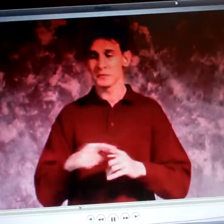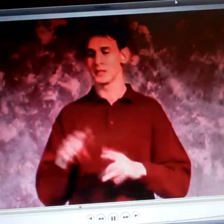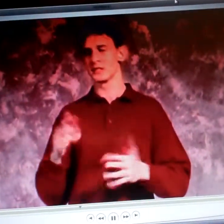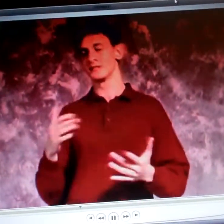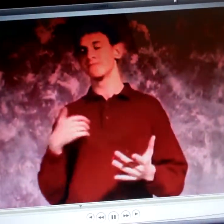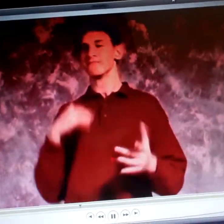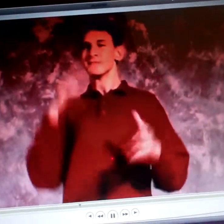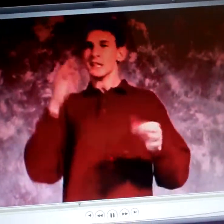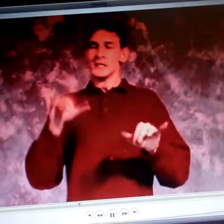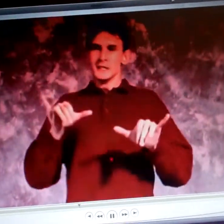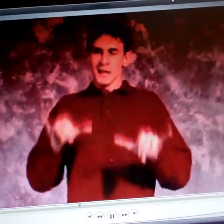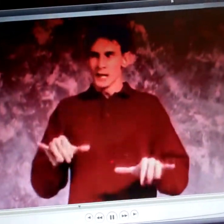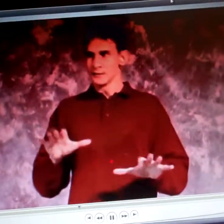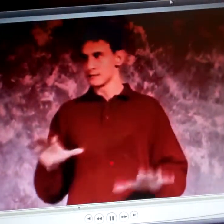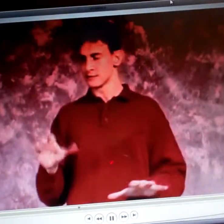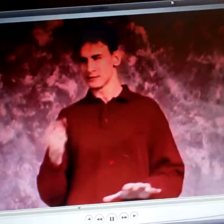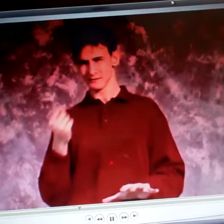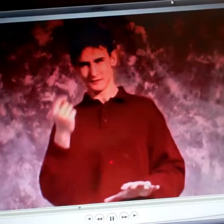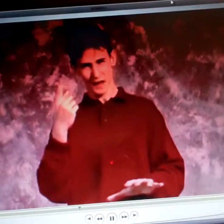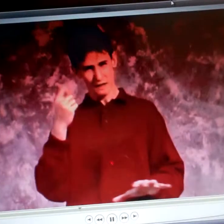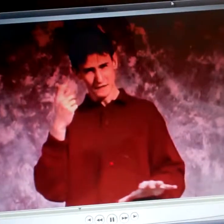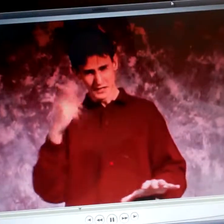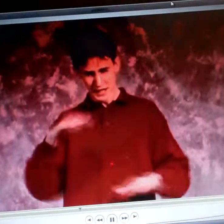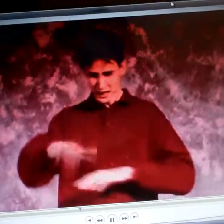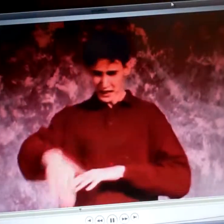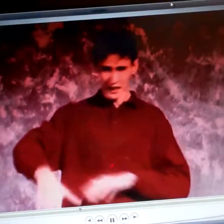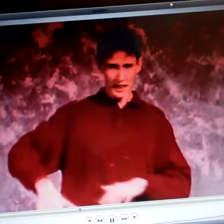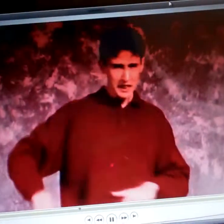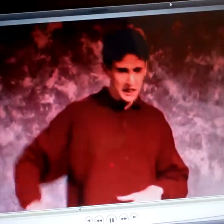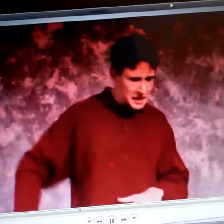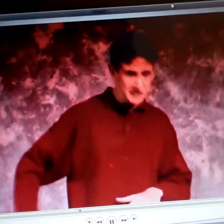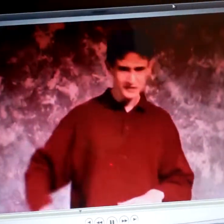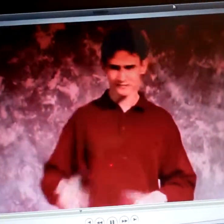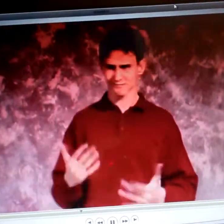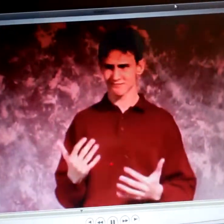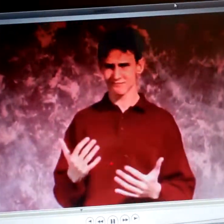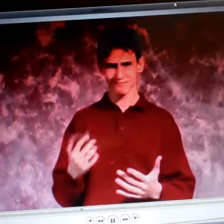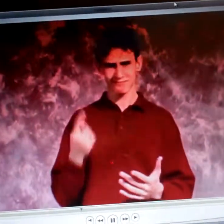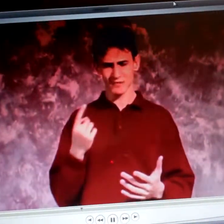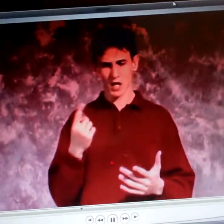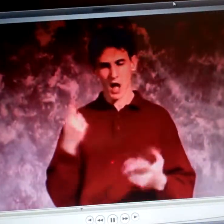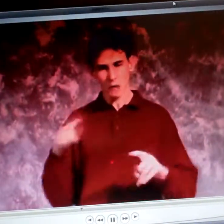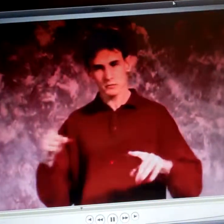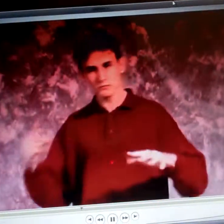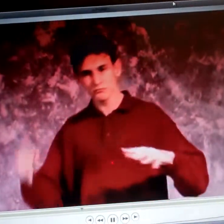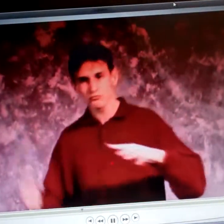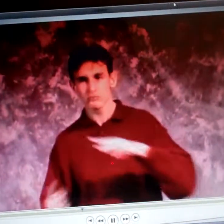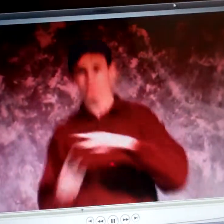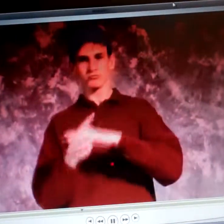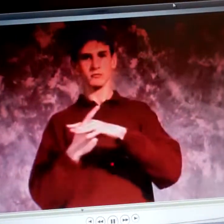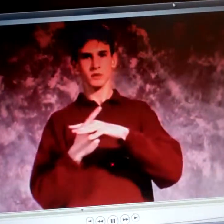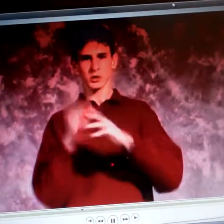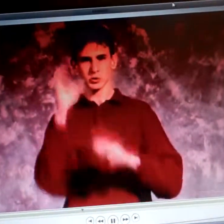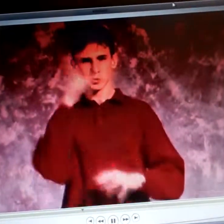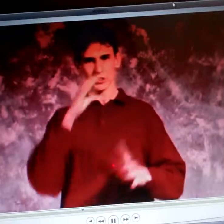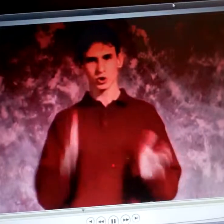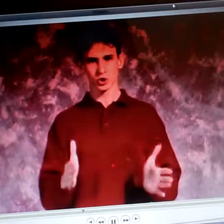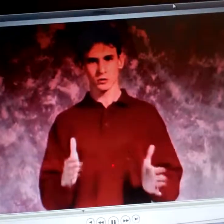But they couldn't find him. And they decided to, maybe he just decided to show up late.